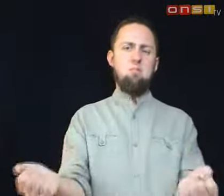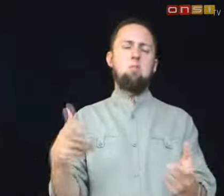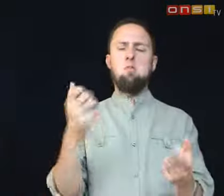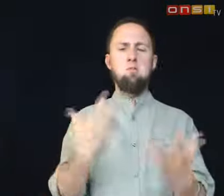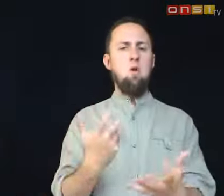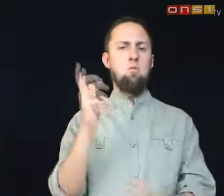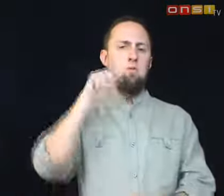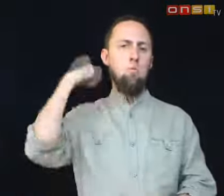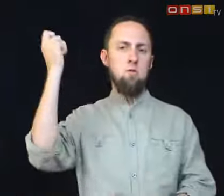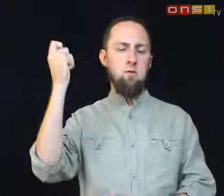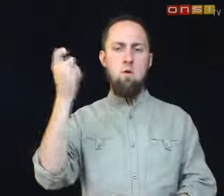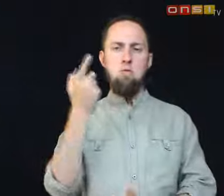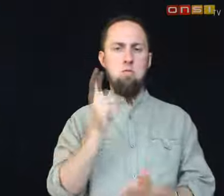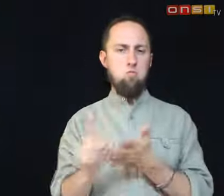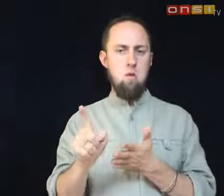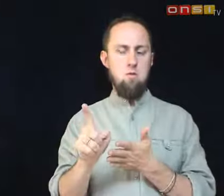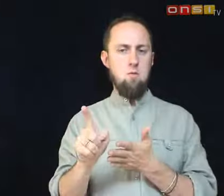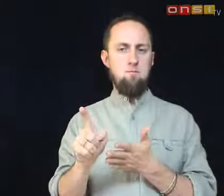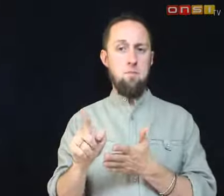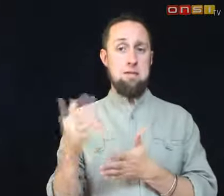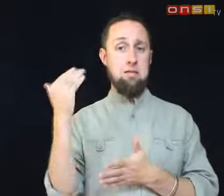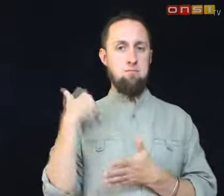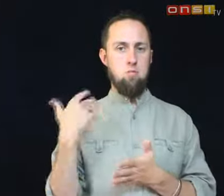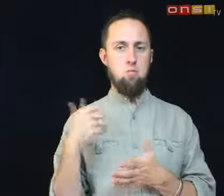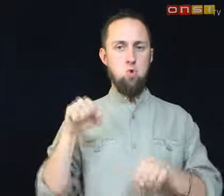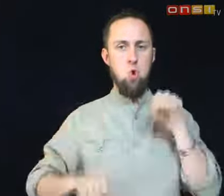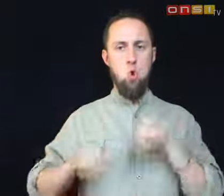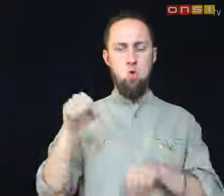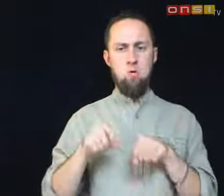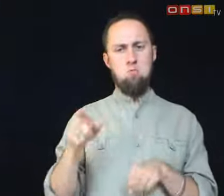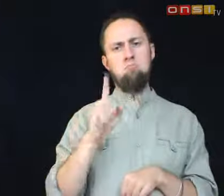That's all I is there.